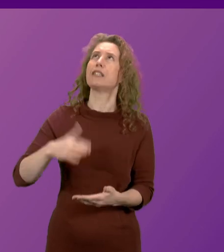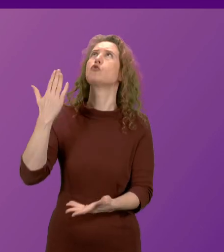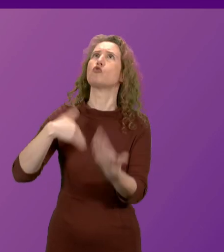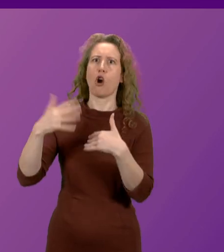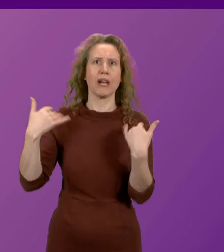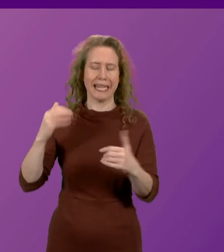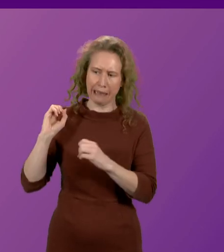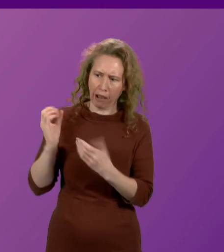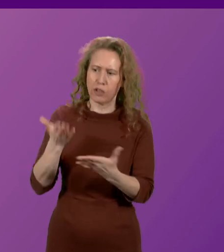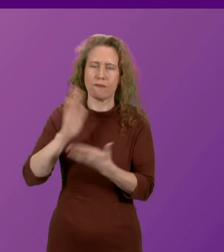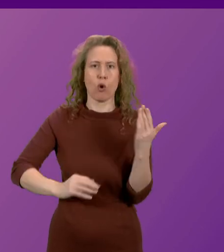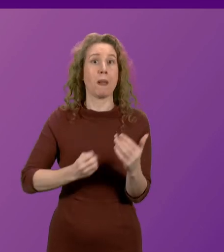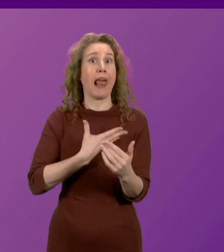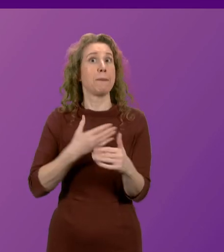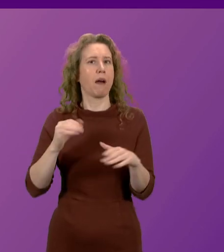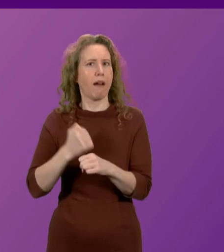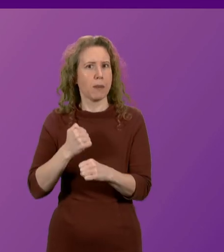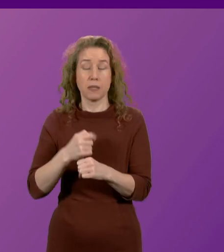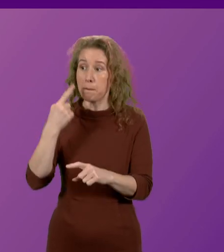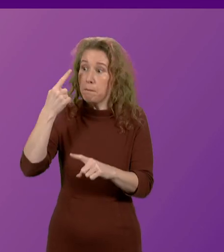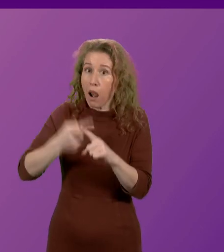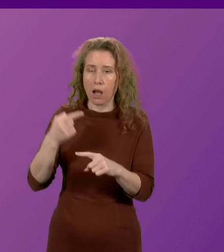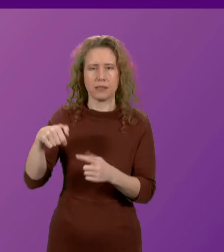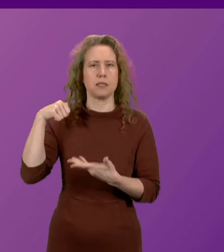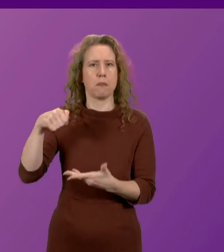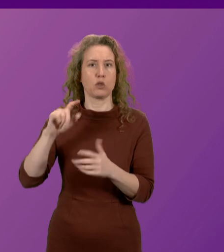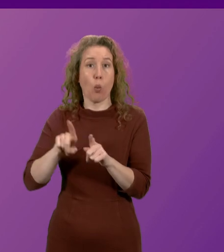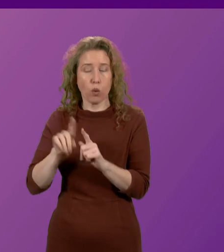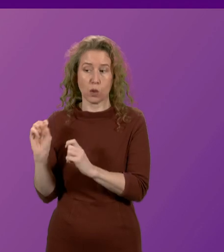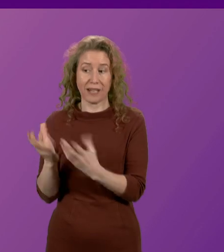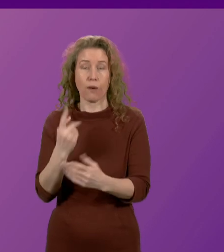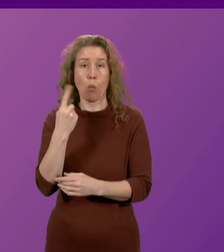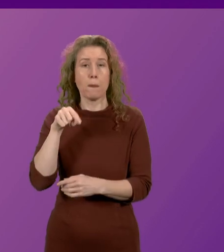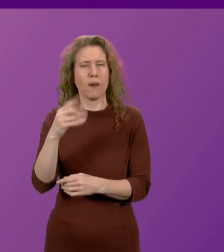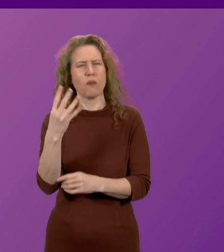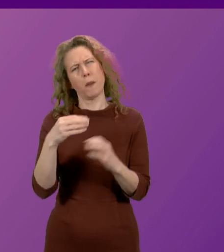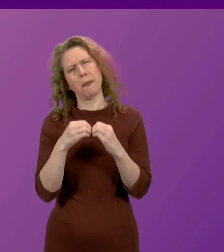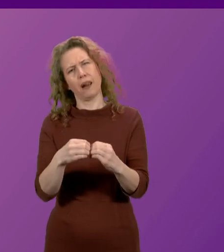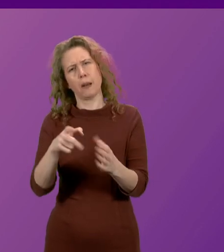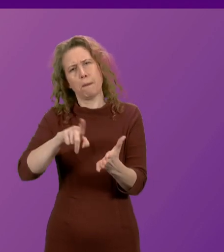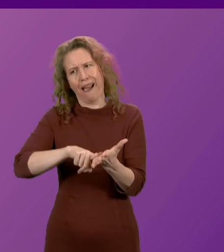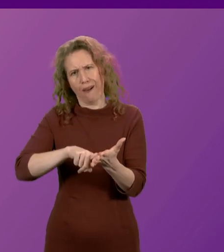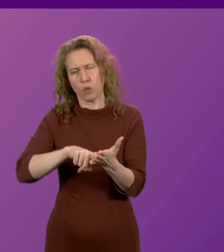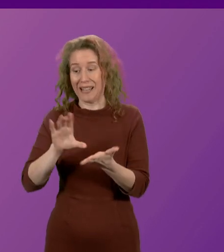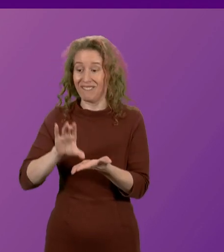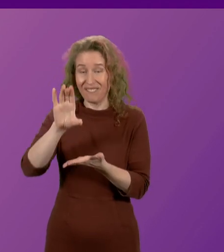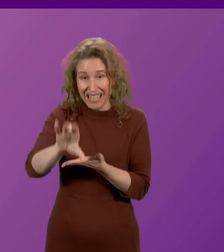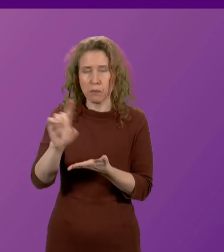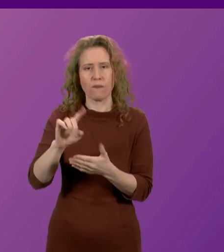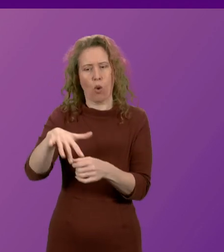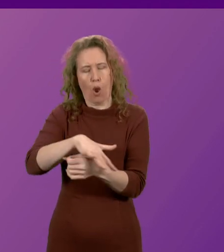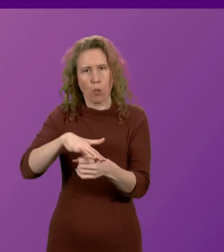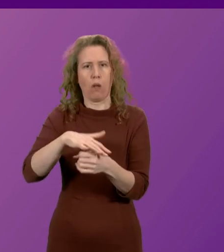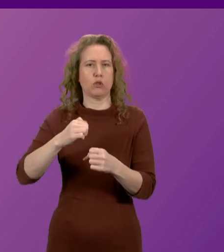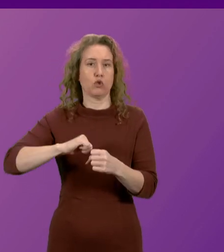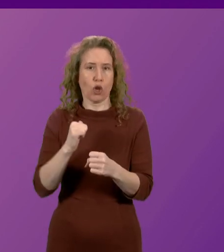by a Labour Government. On top of that, this budget also delivered £1.4 billion of investment in local Scottish